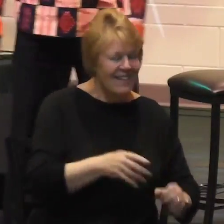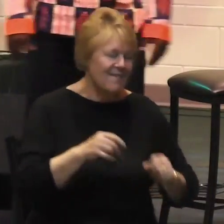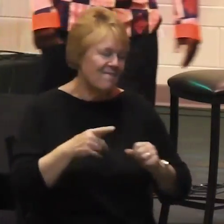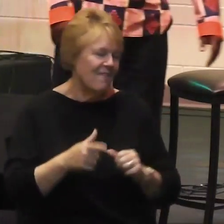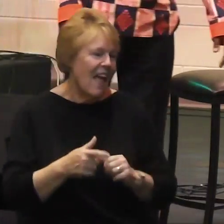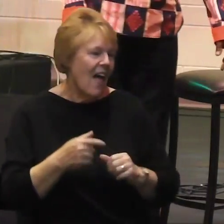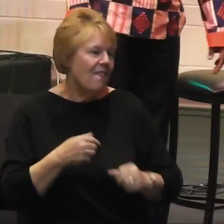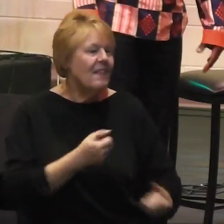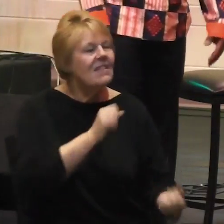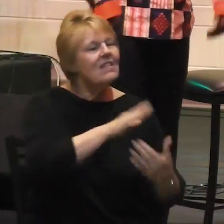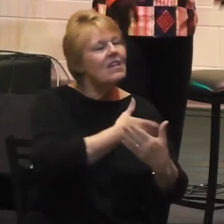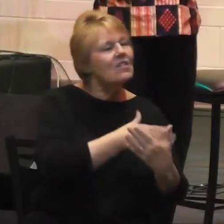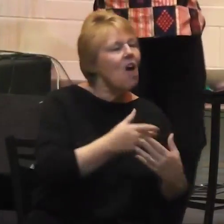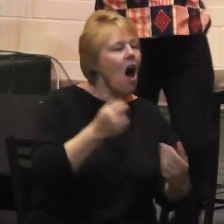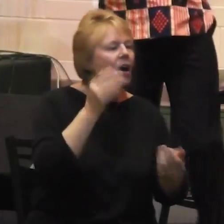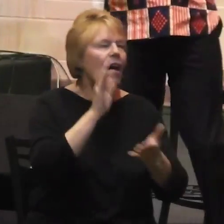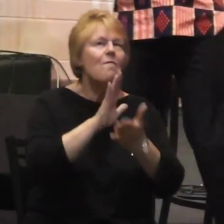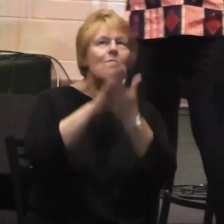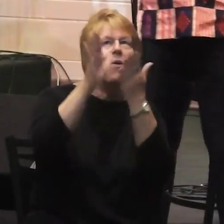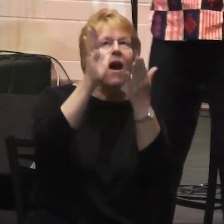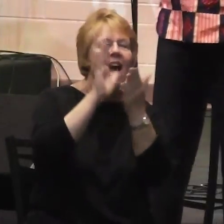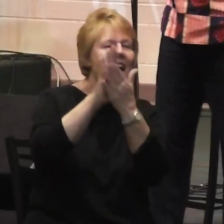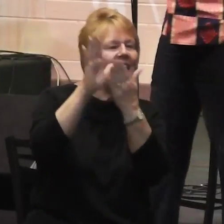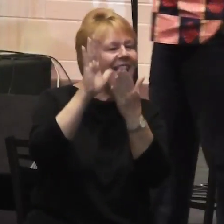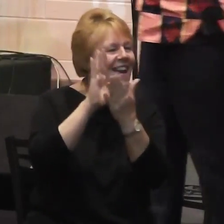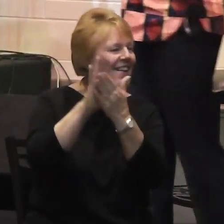praise. Thanking.